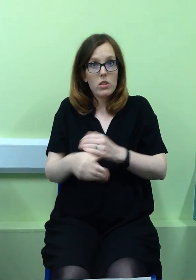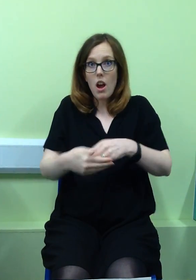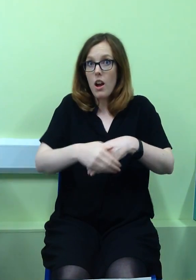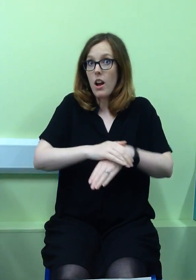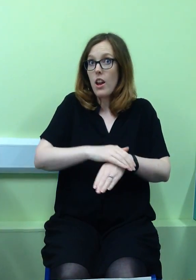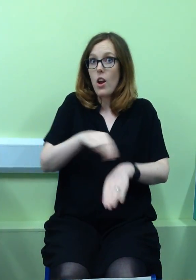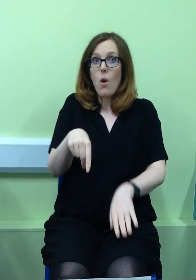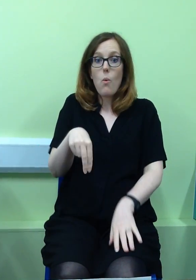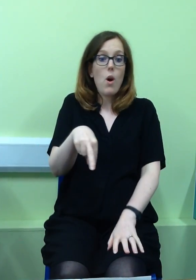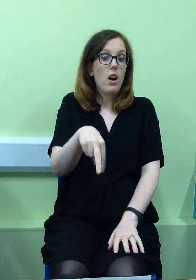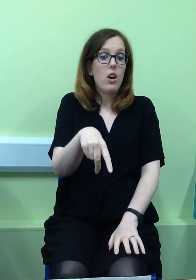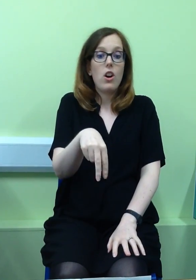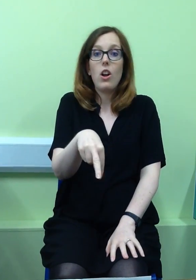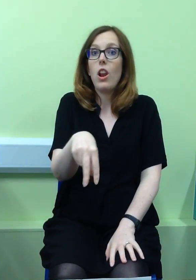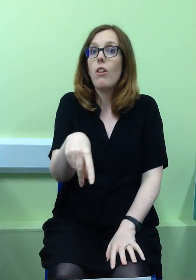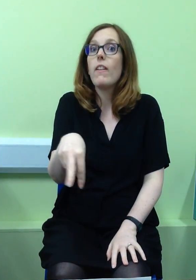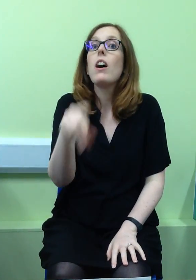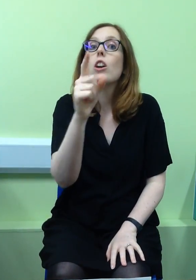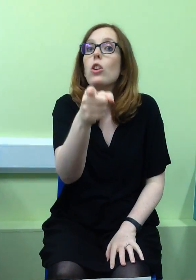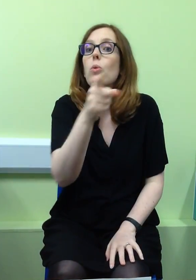are gonna walk all over you.